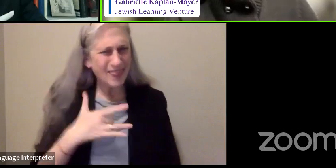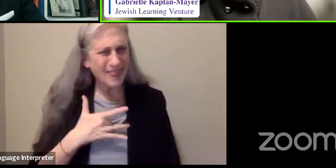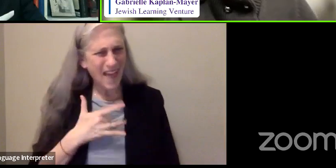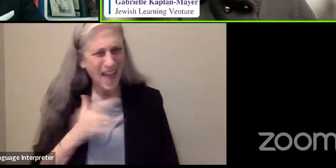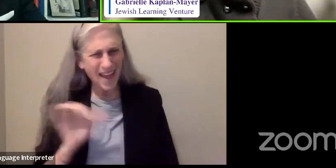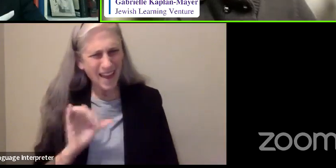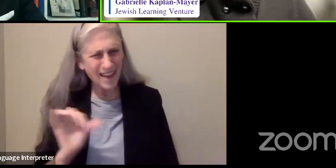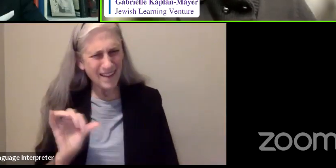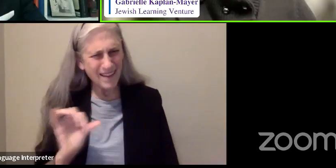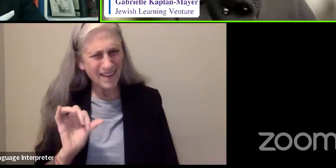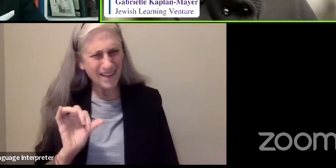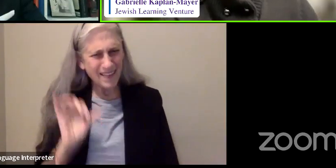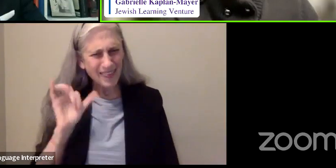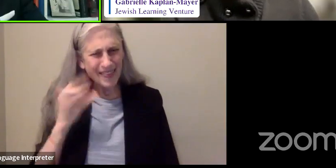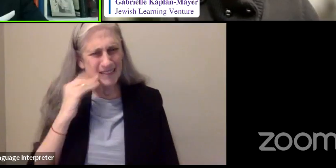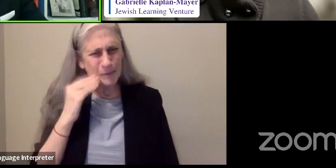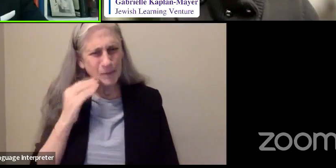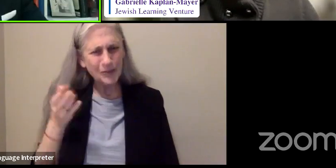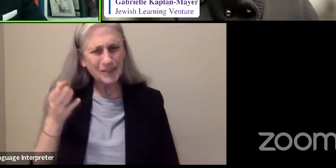university?